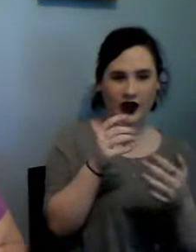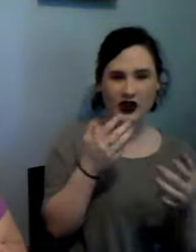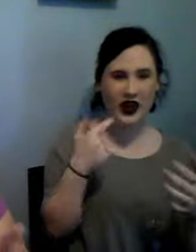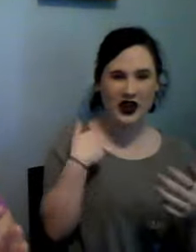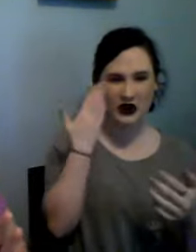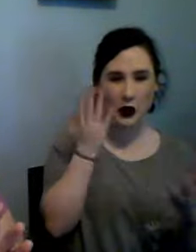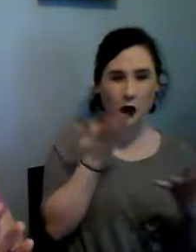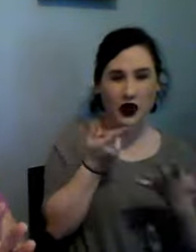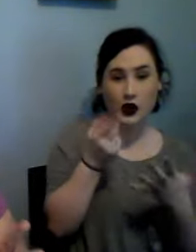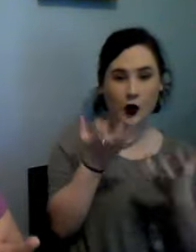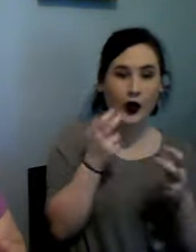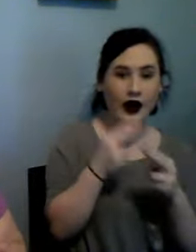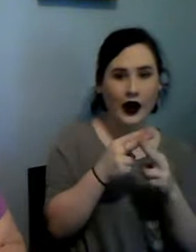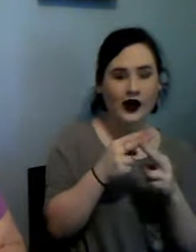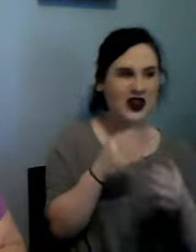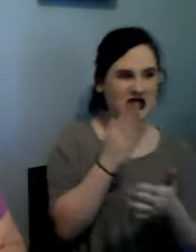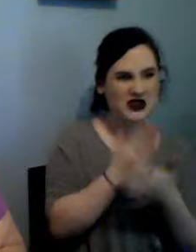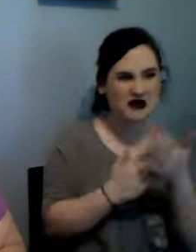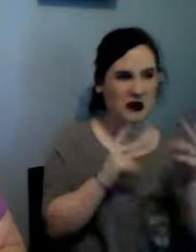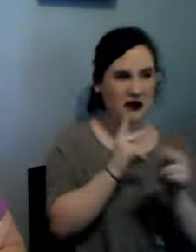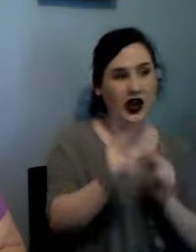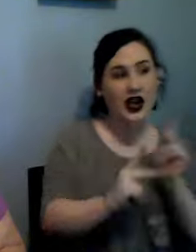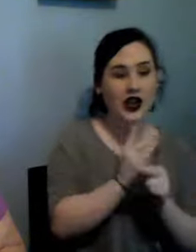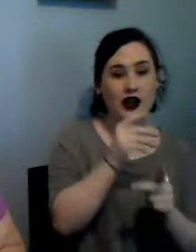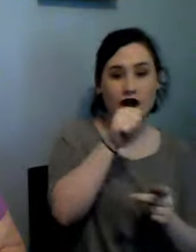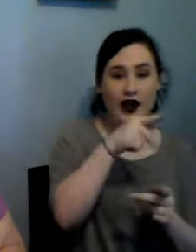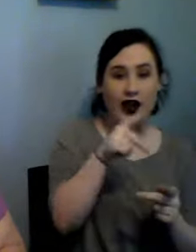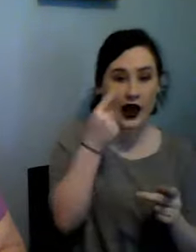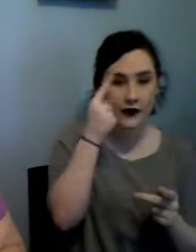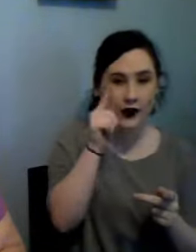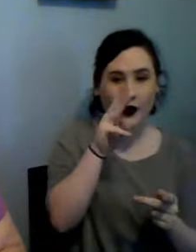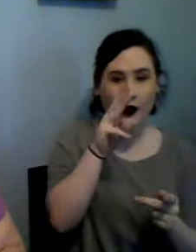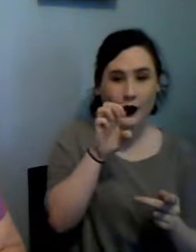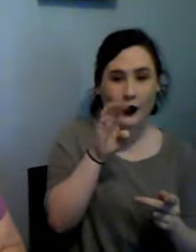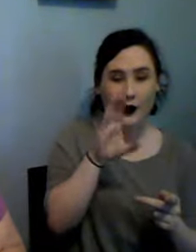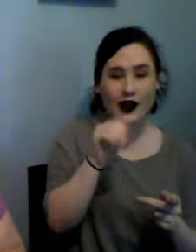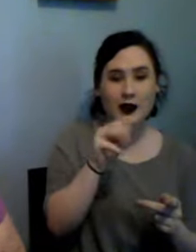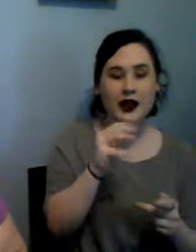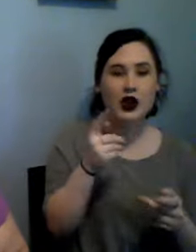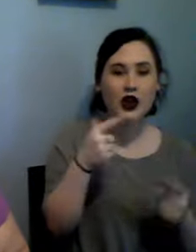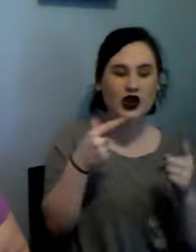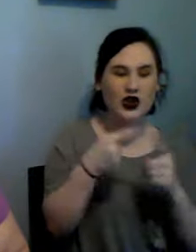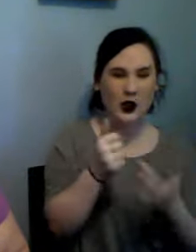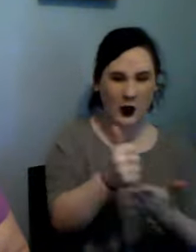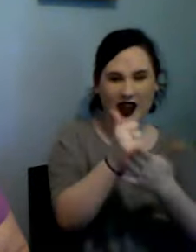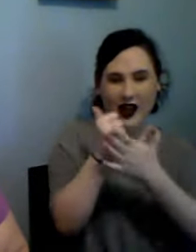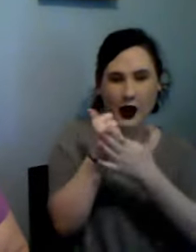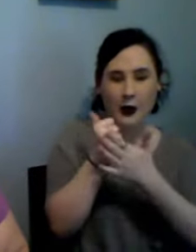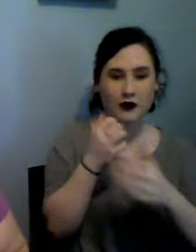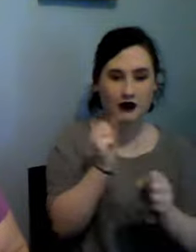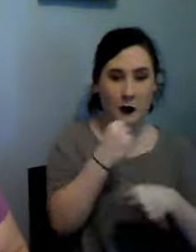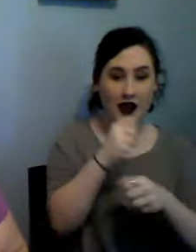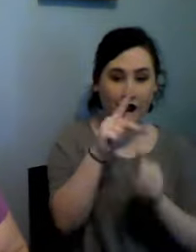kind of app for the webcam on the computer truck to try to make it better so